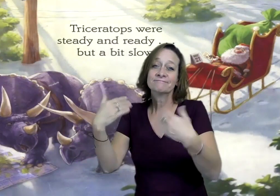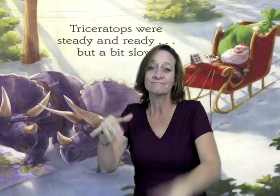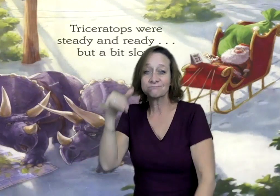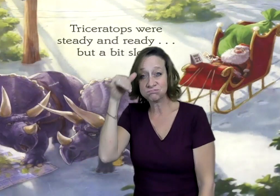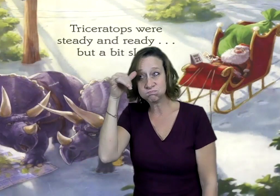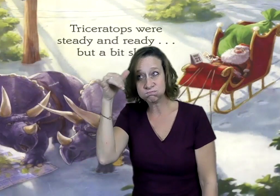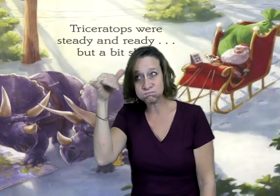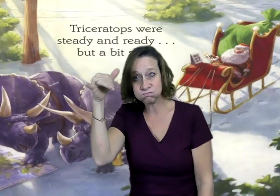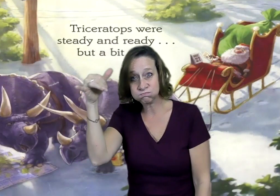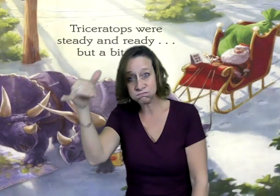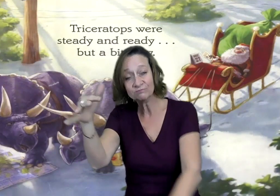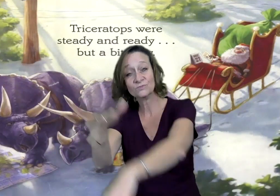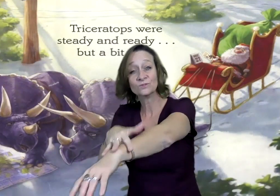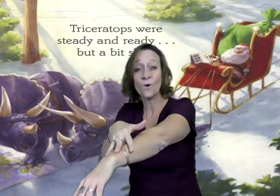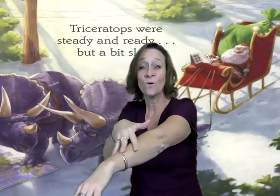But a bit slow.